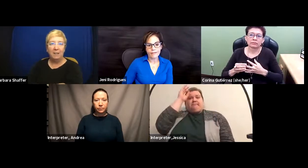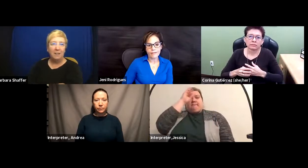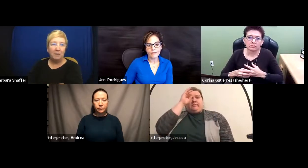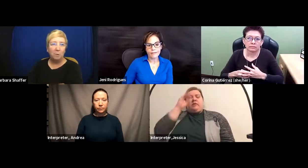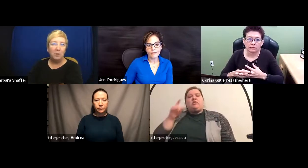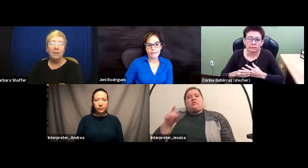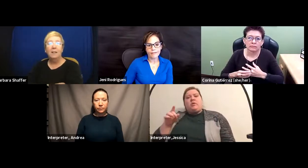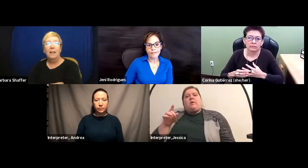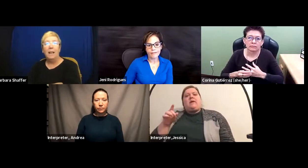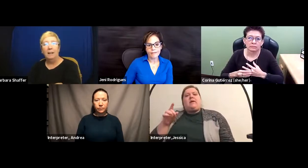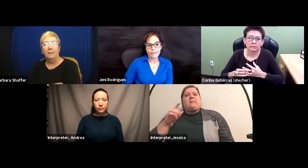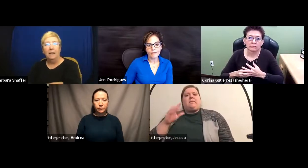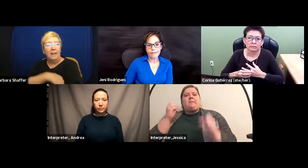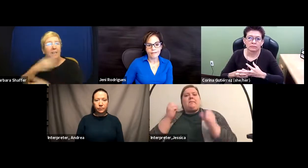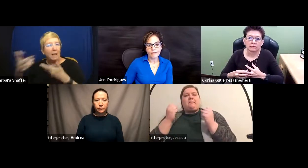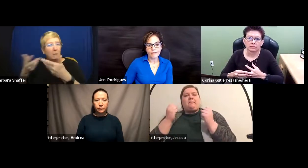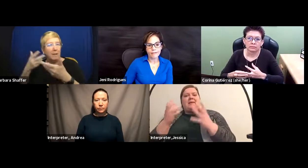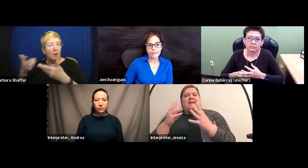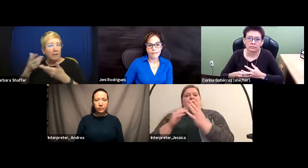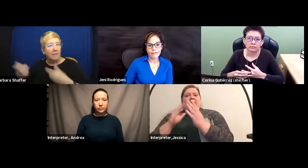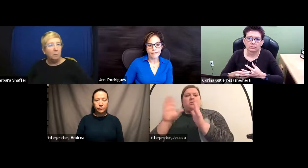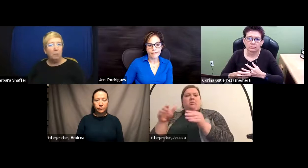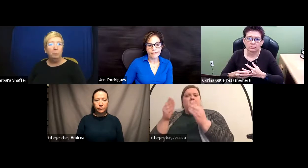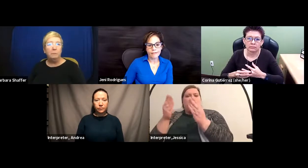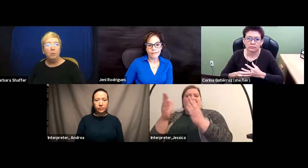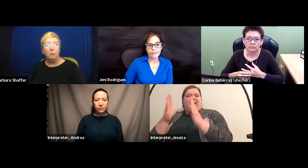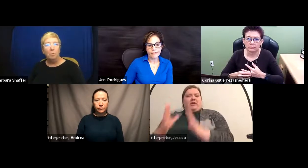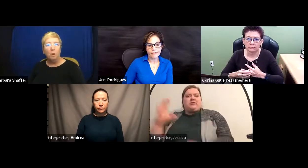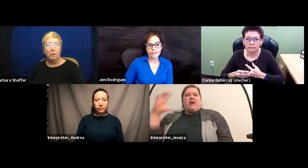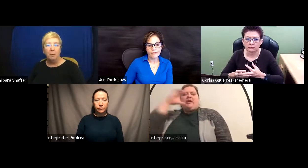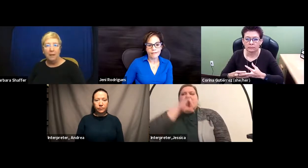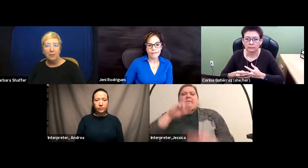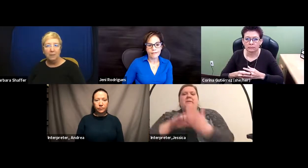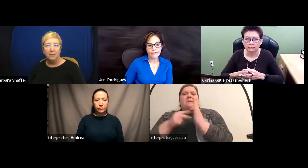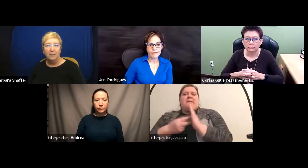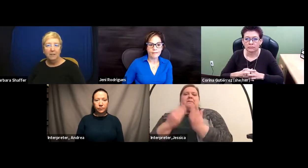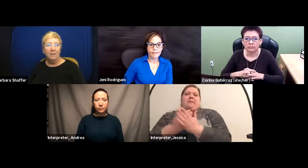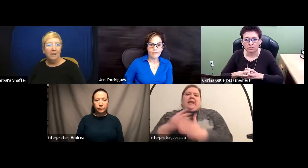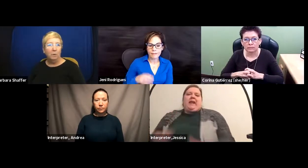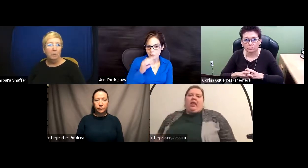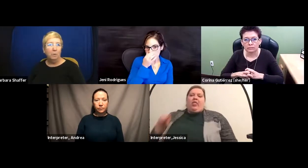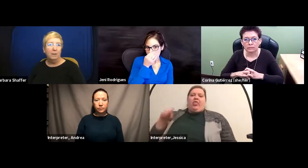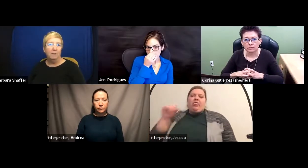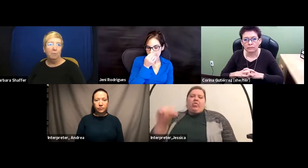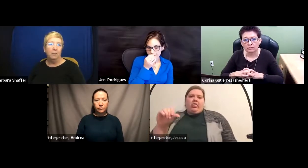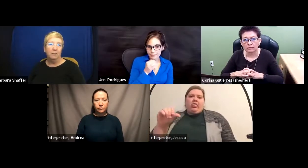on a deaf person. And that can make it hard, I think, to probably build rapport with your patient then when the deaf person